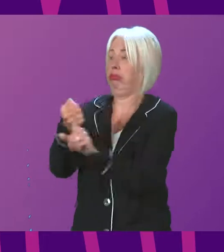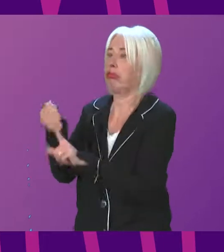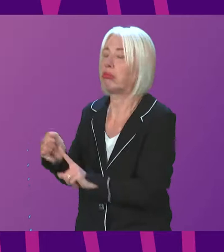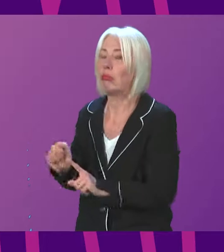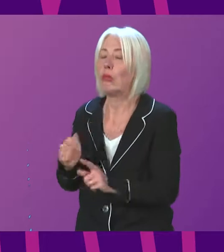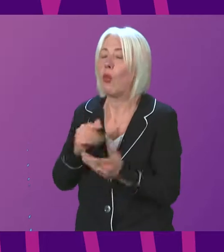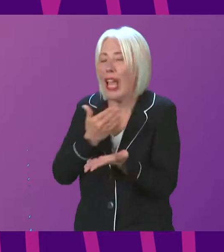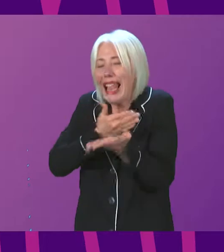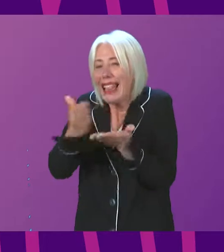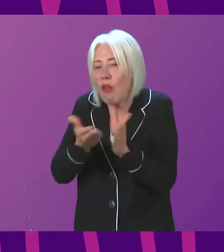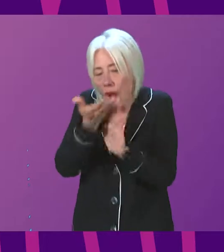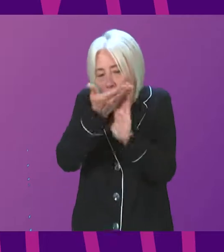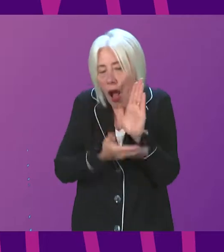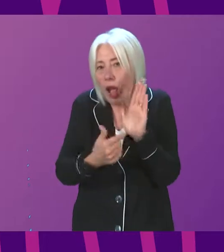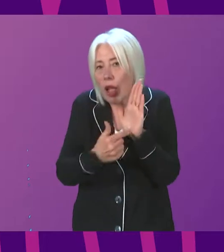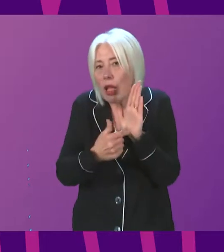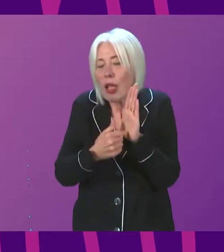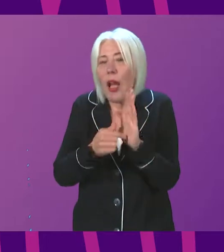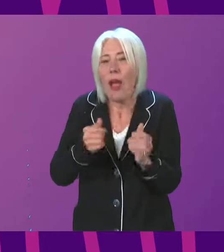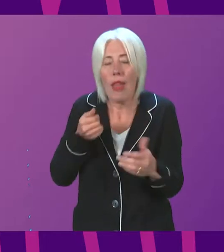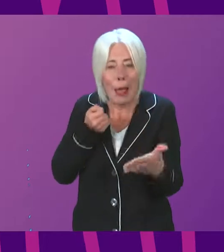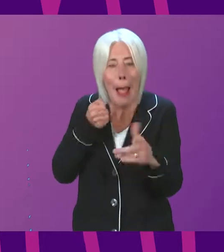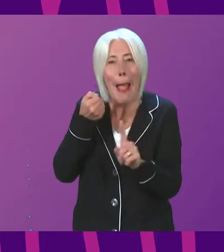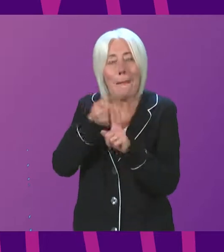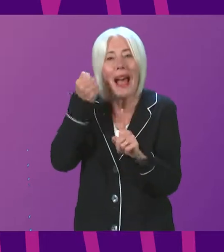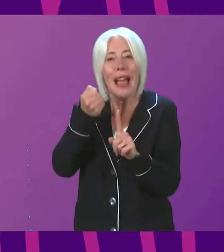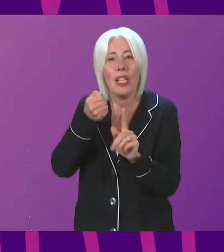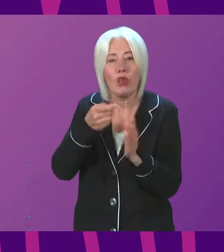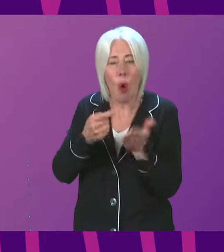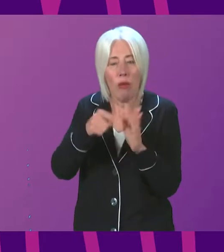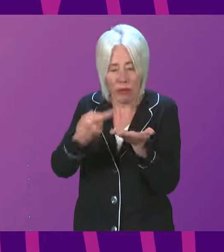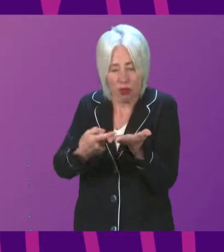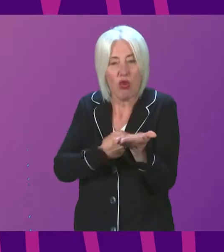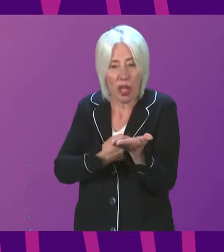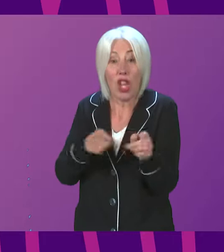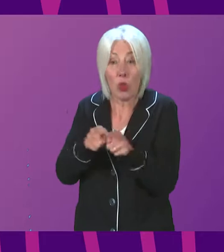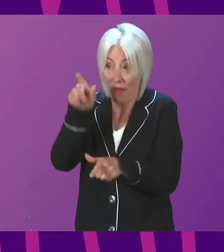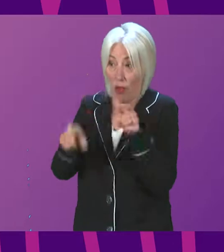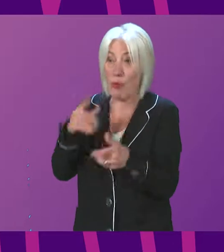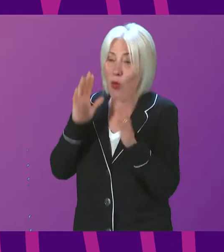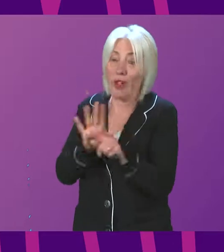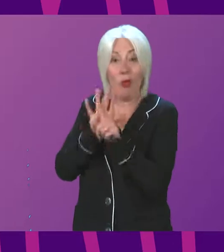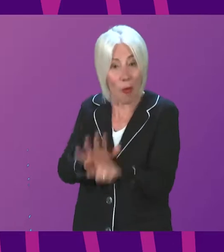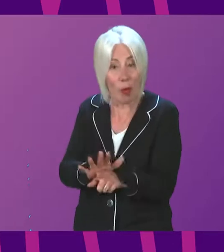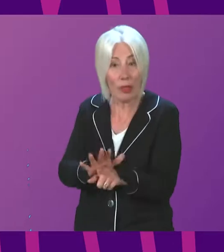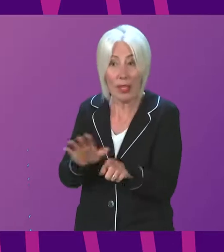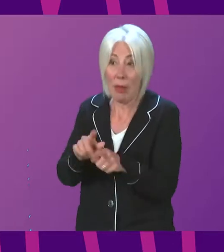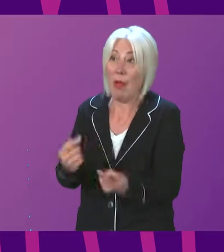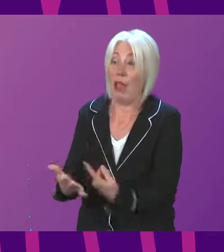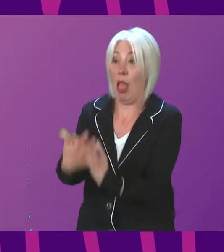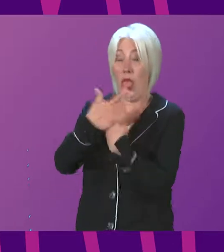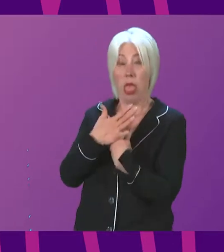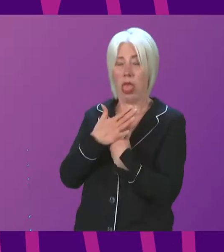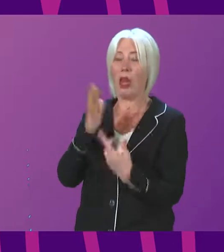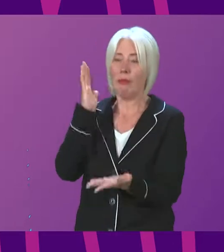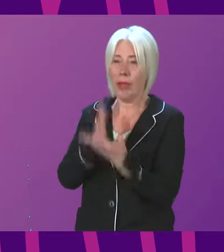reference to ensure that the impacts of these restrictions, including for those implementing them, as well as those subject to them, are within